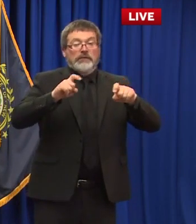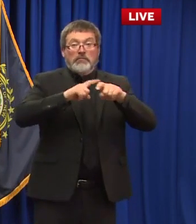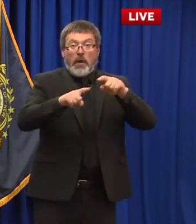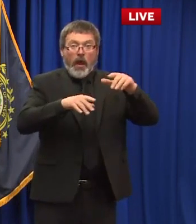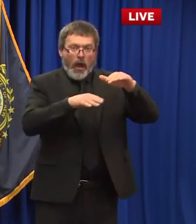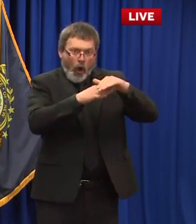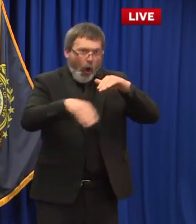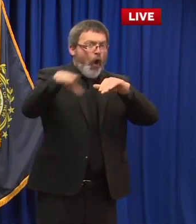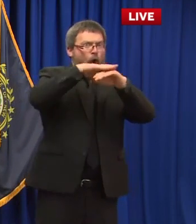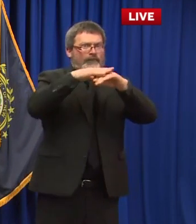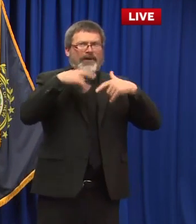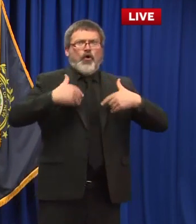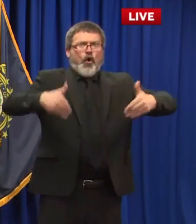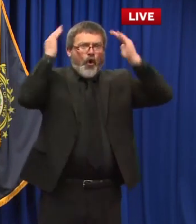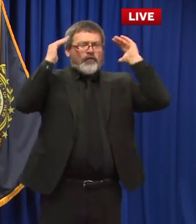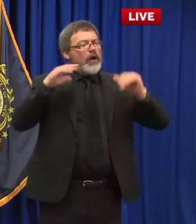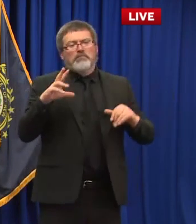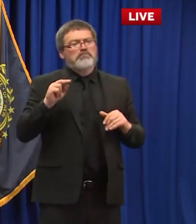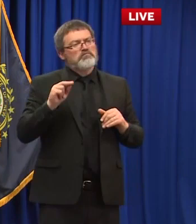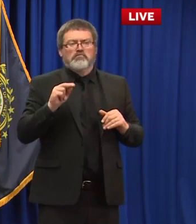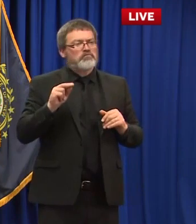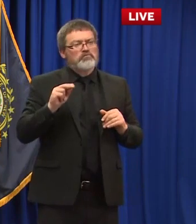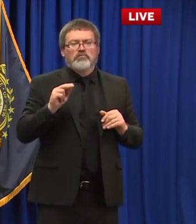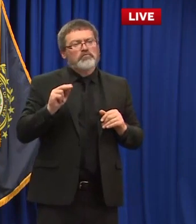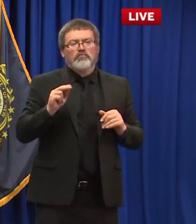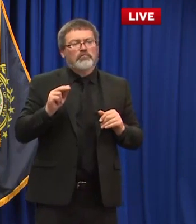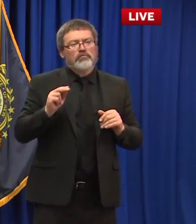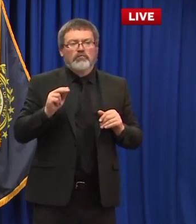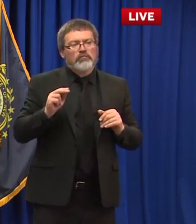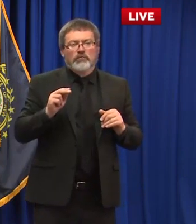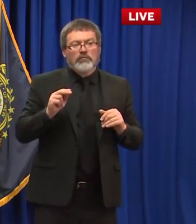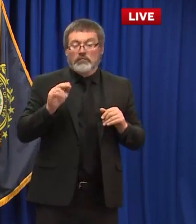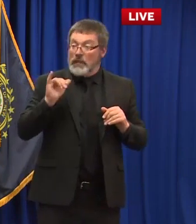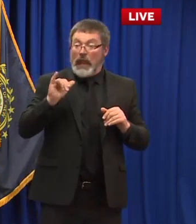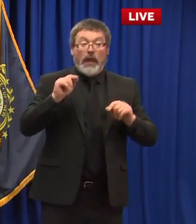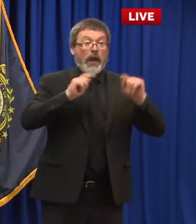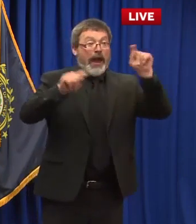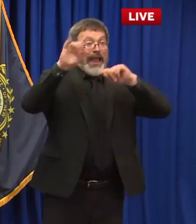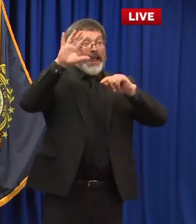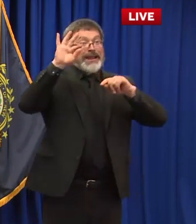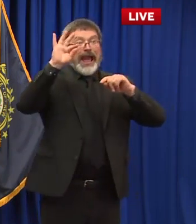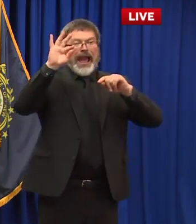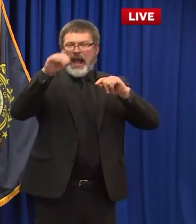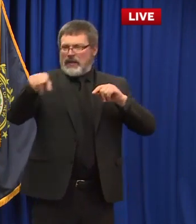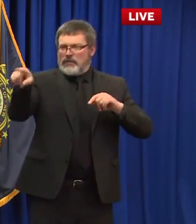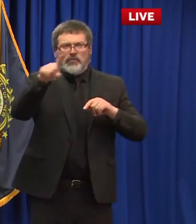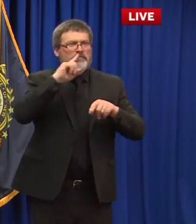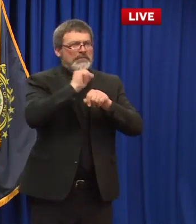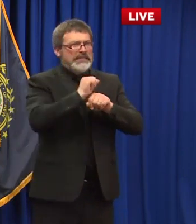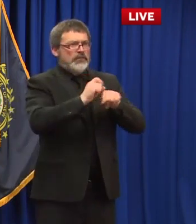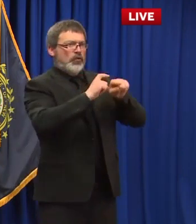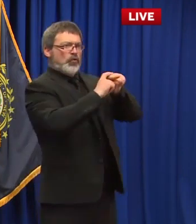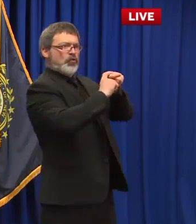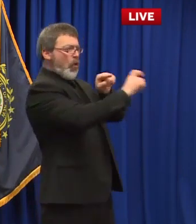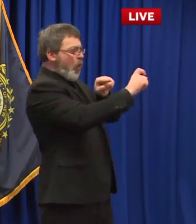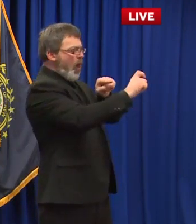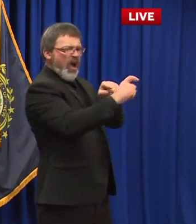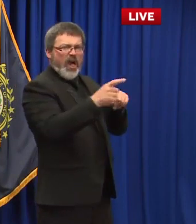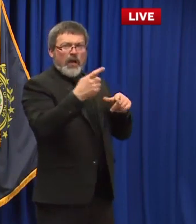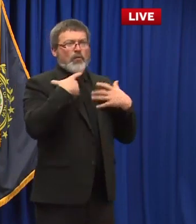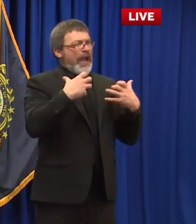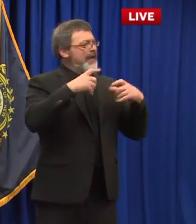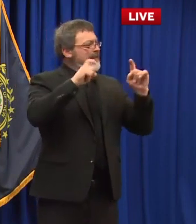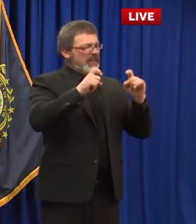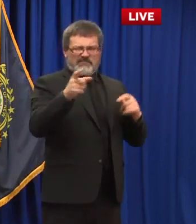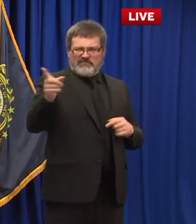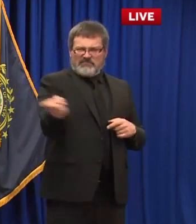uh spots in each testing location that if you called today you could get a test tonight so we're steady but